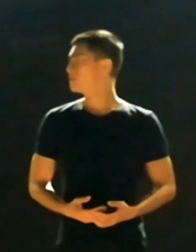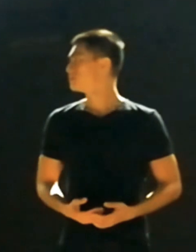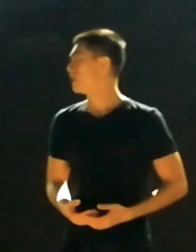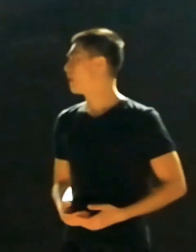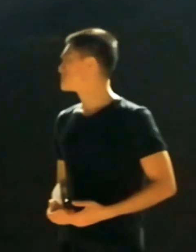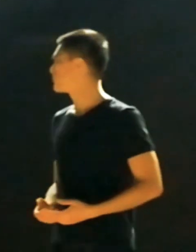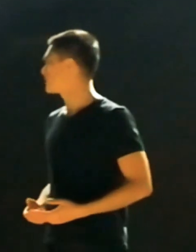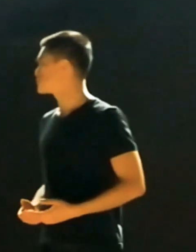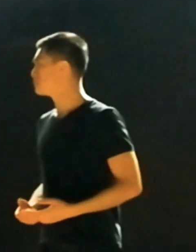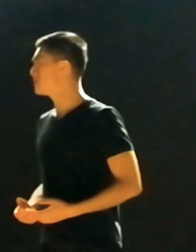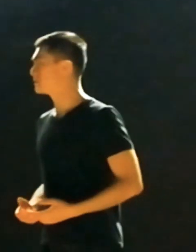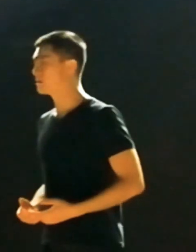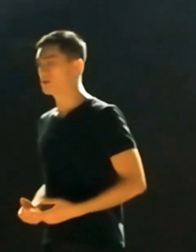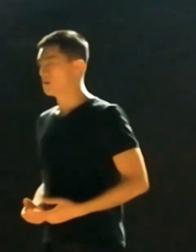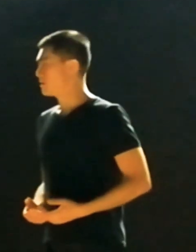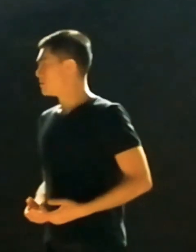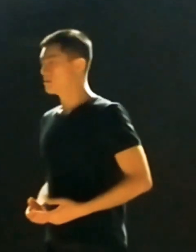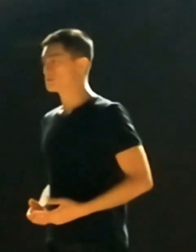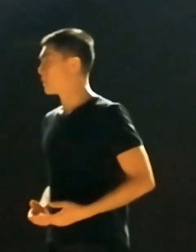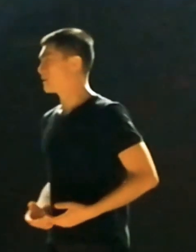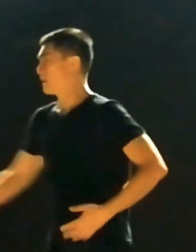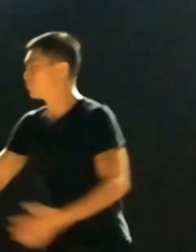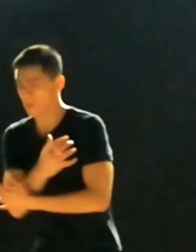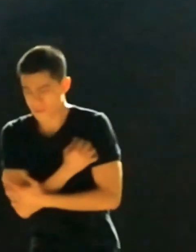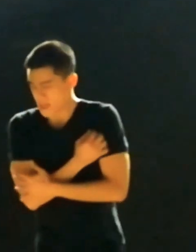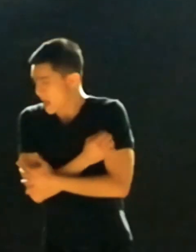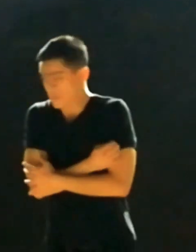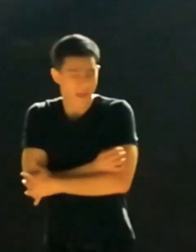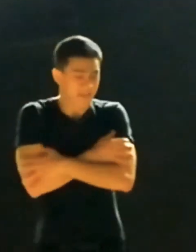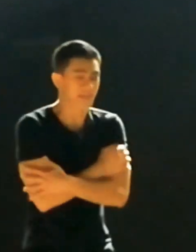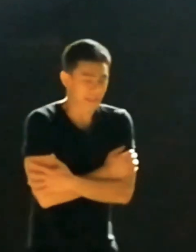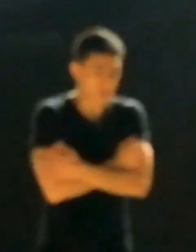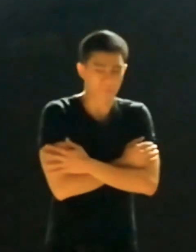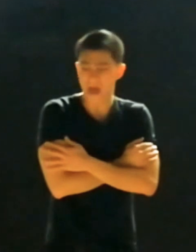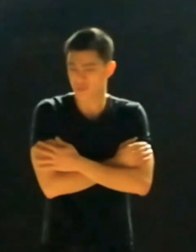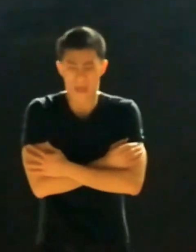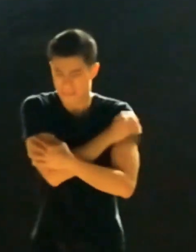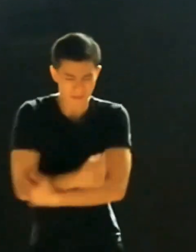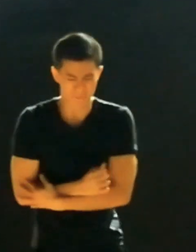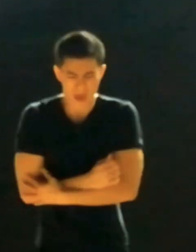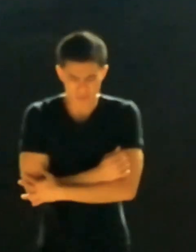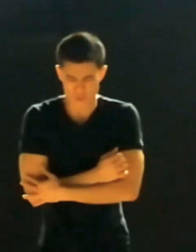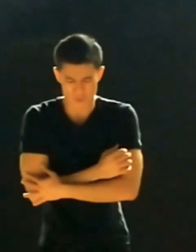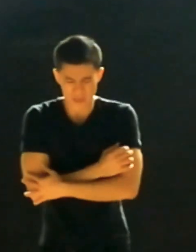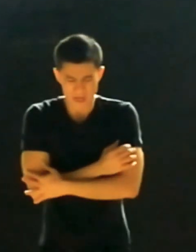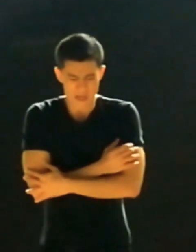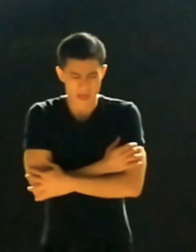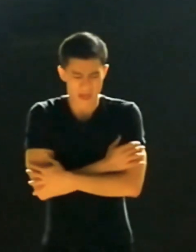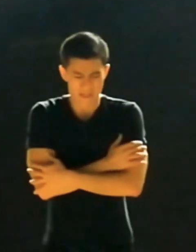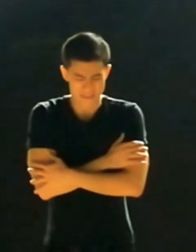The house is going to be too big. So I get my quilt, and I take it into the bathroom, and lock the bathroom door. And